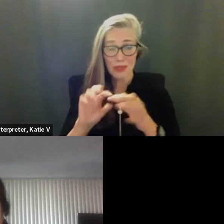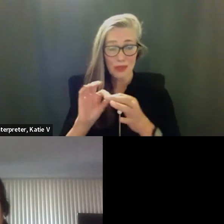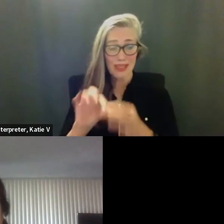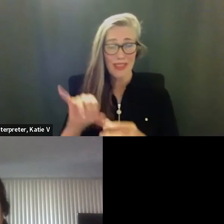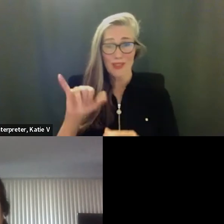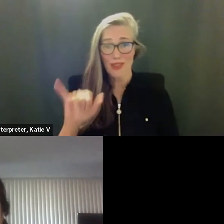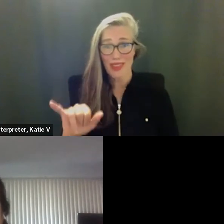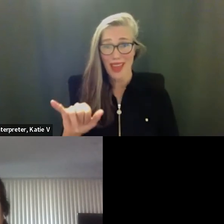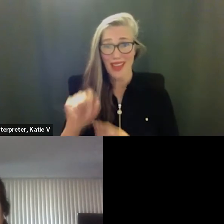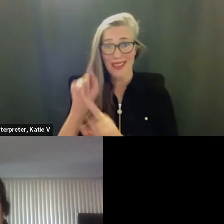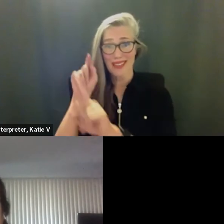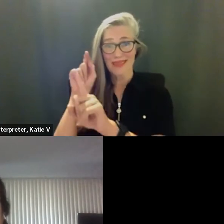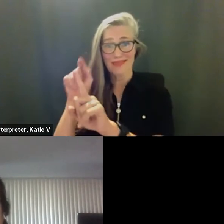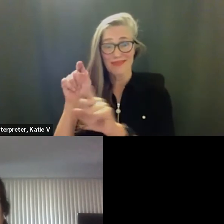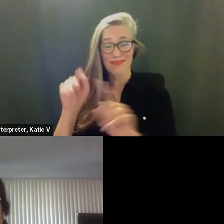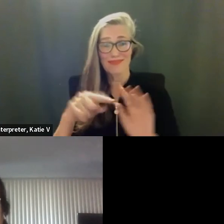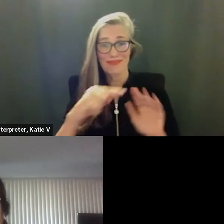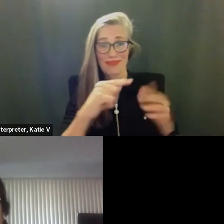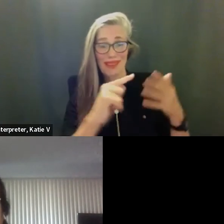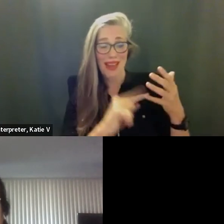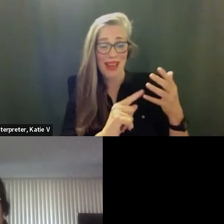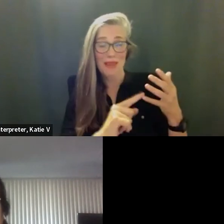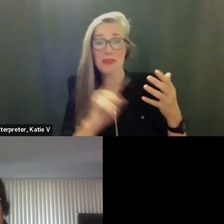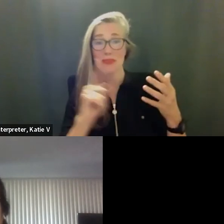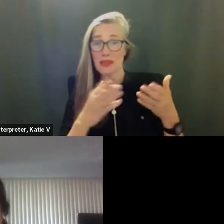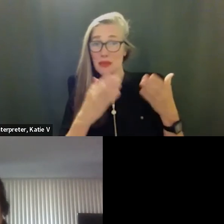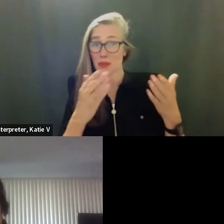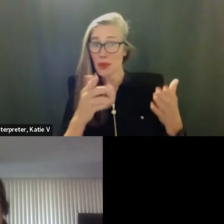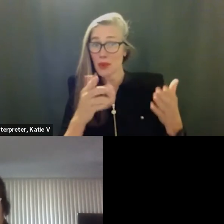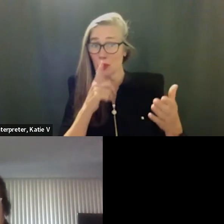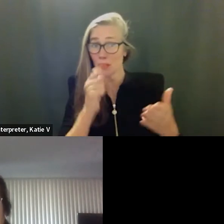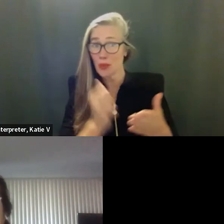they'll good therefore i need a motion for approval